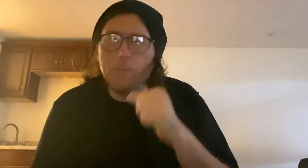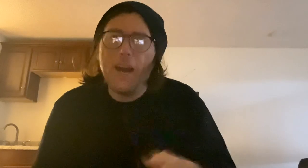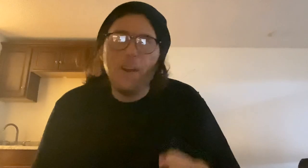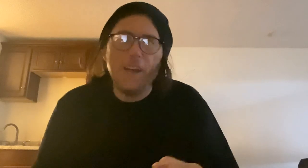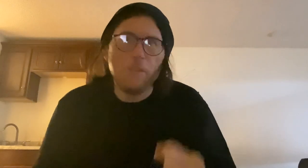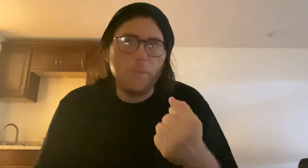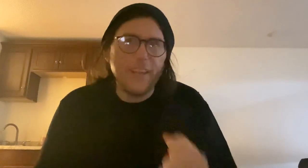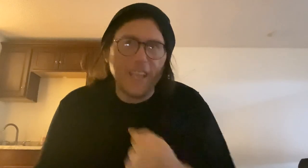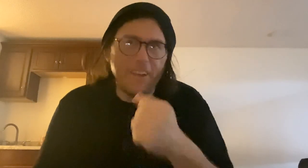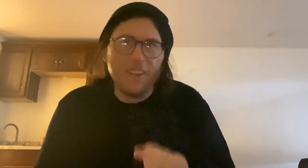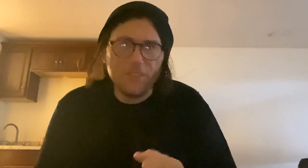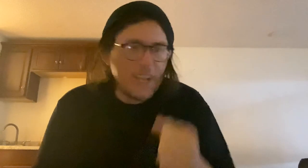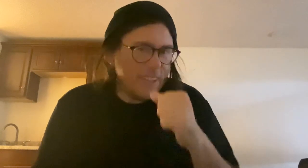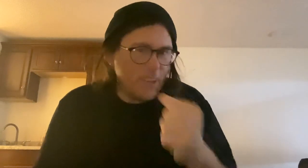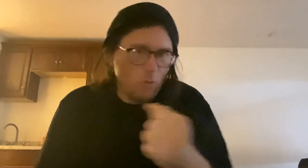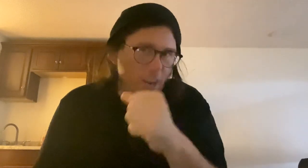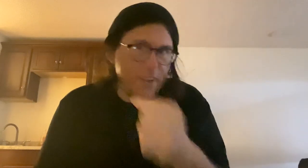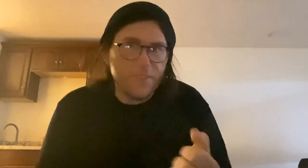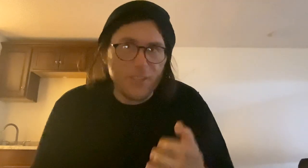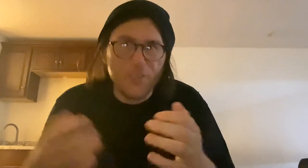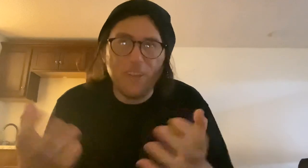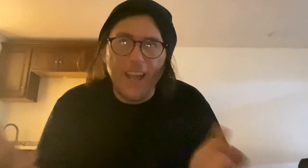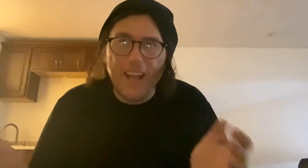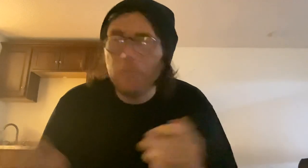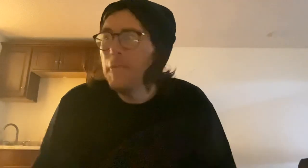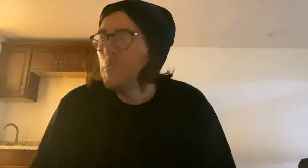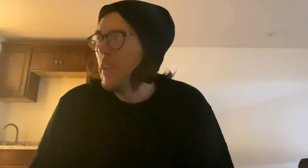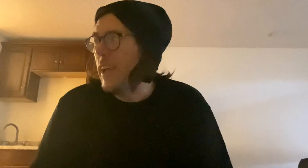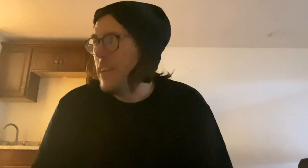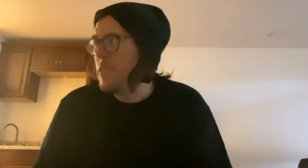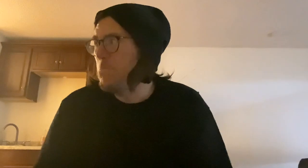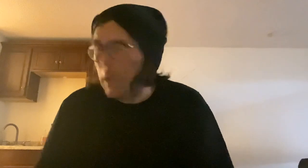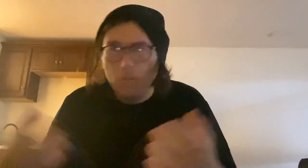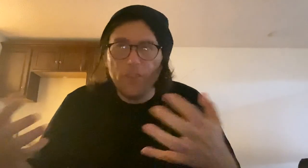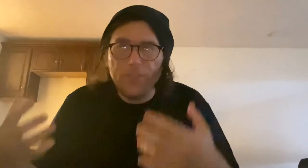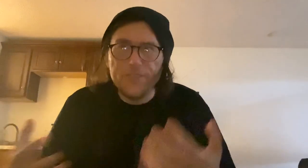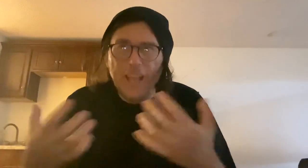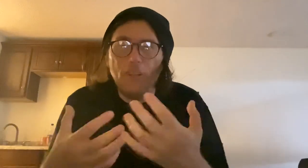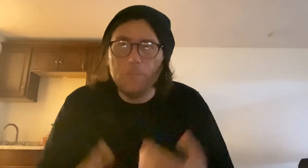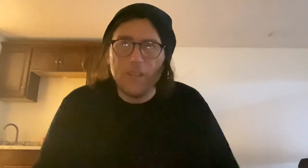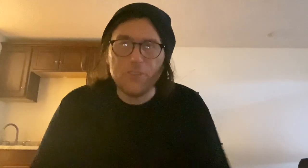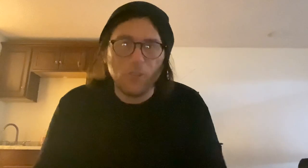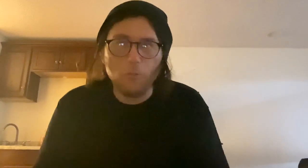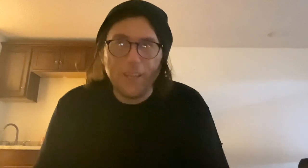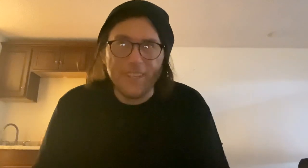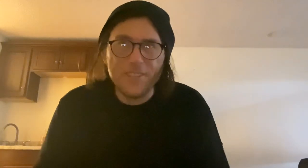but I don't have the money, I don't have the talent, or I just don't have people to help me to create this.